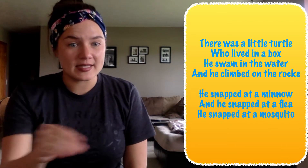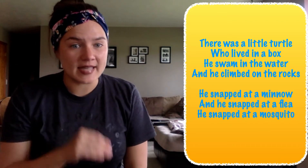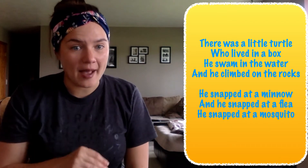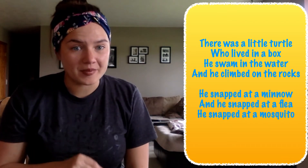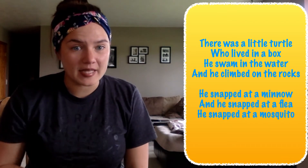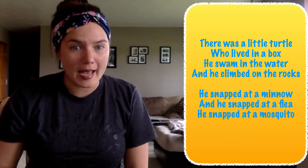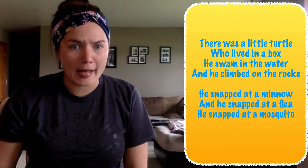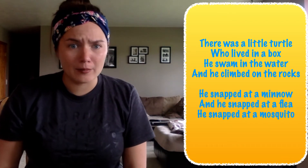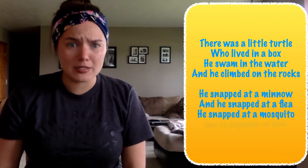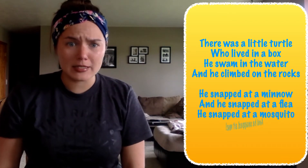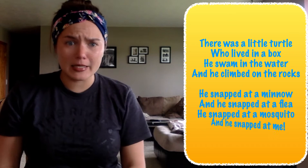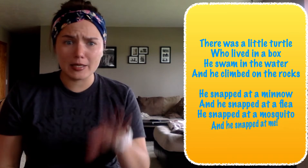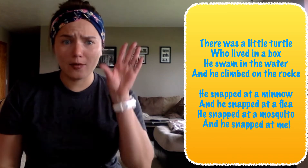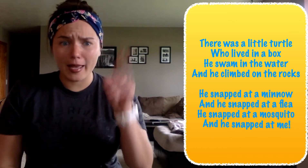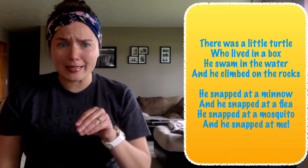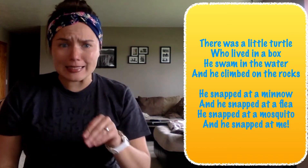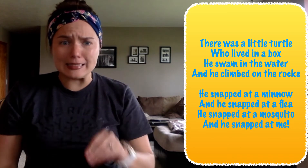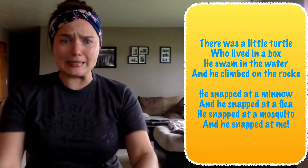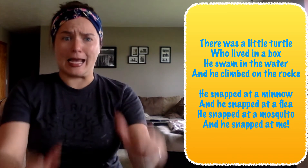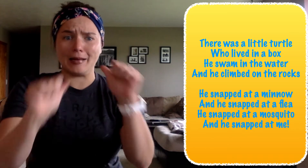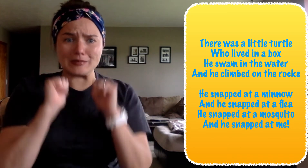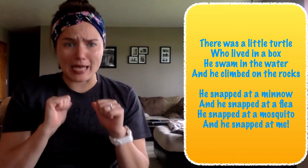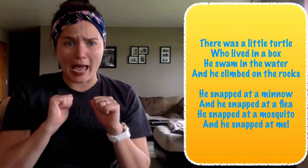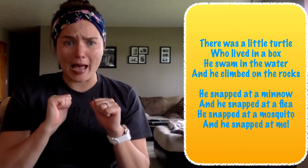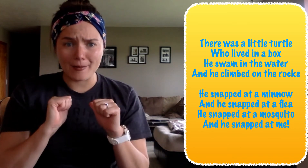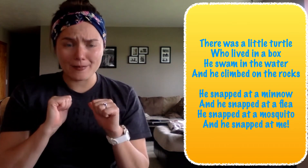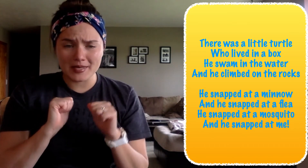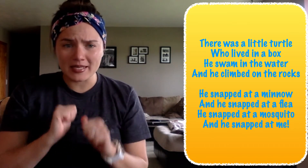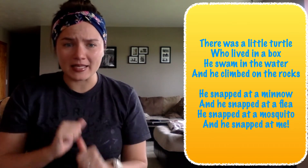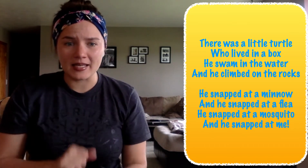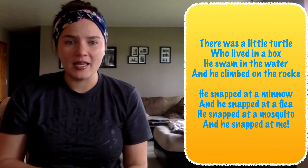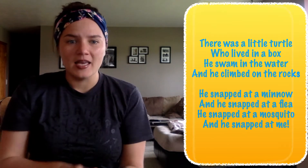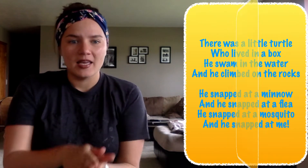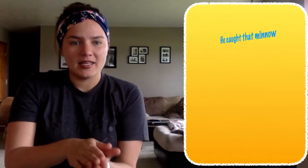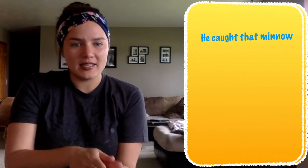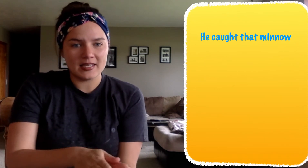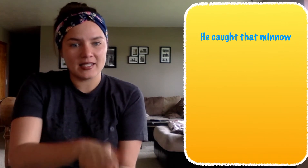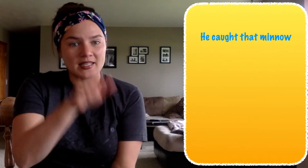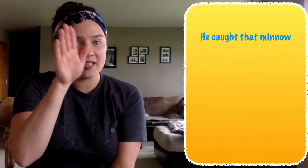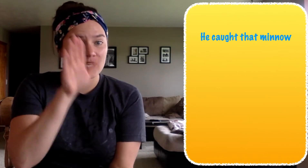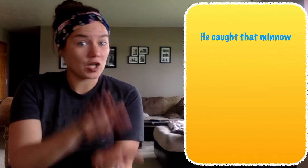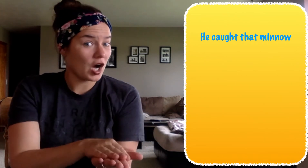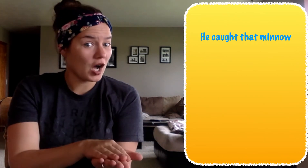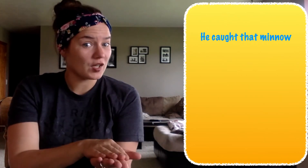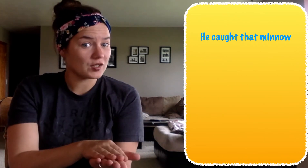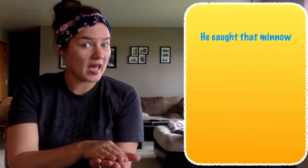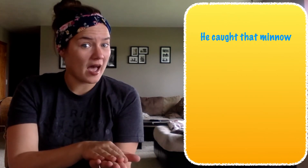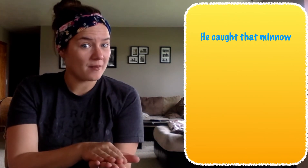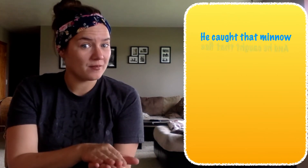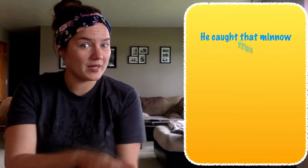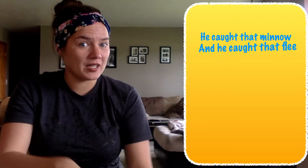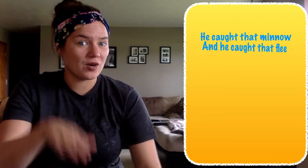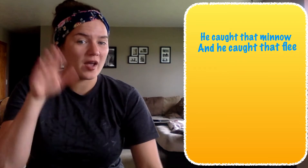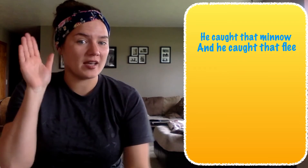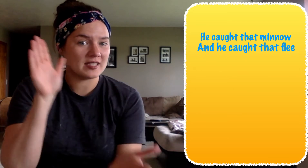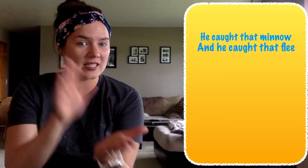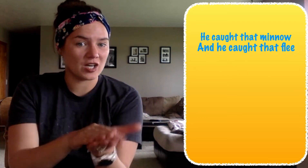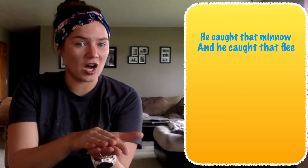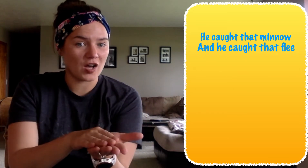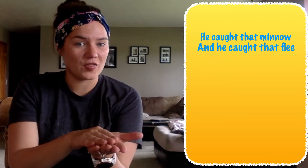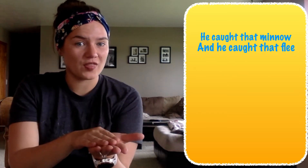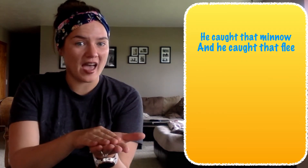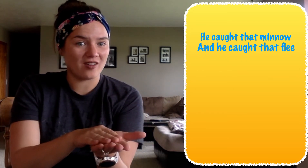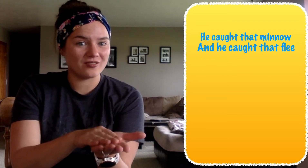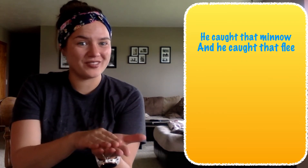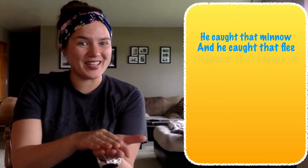He snapped at a mosquito and he snapped at me. He caught that minnow and he